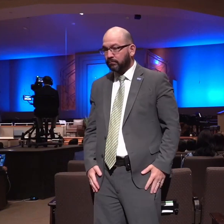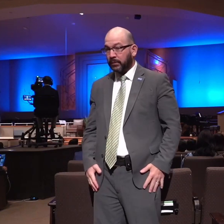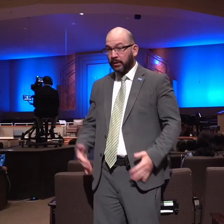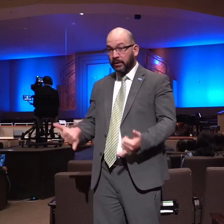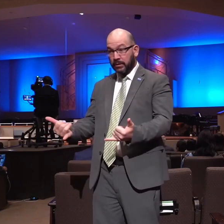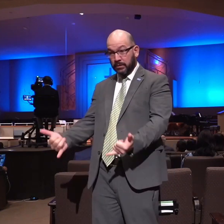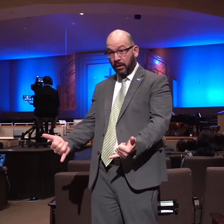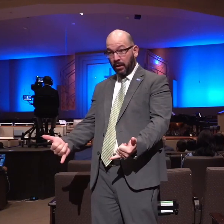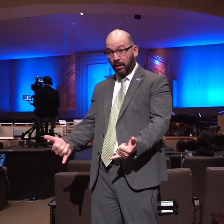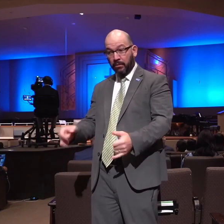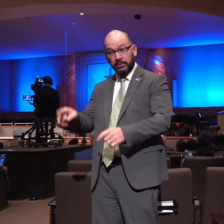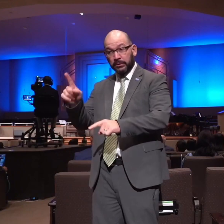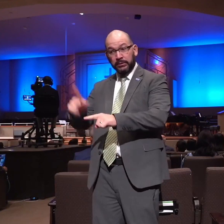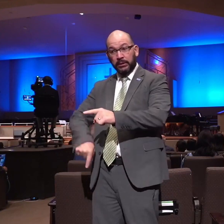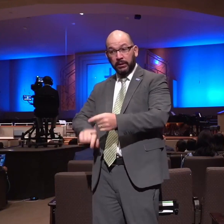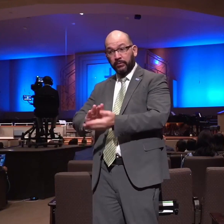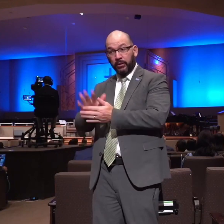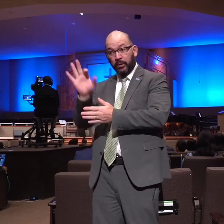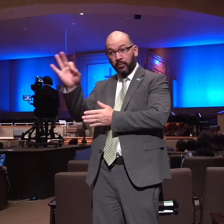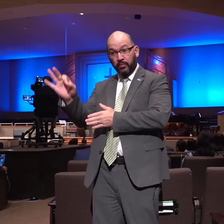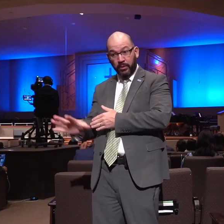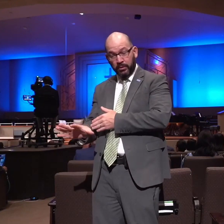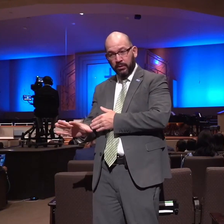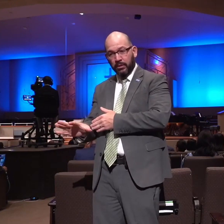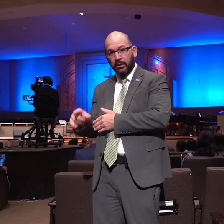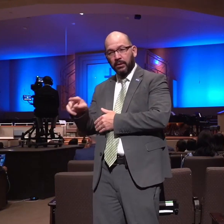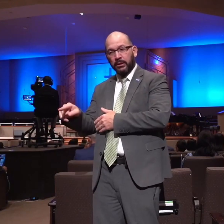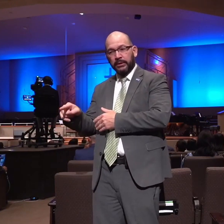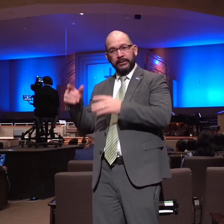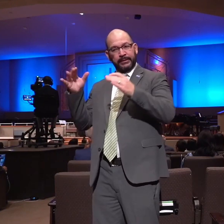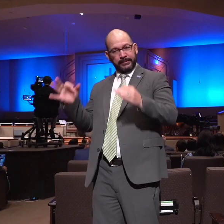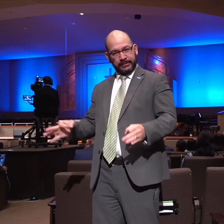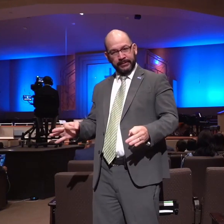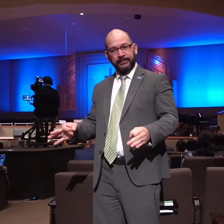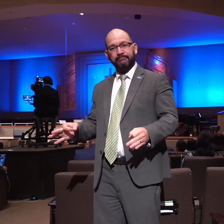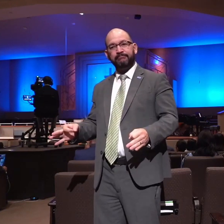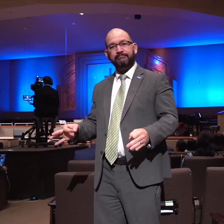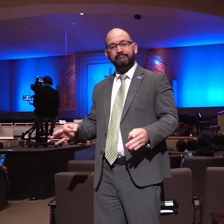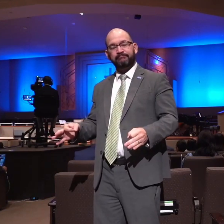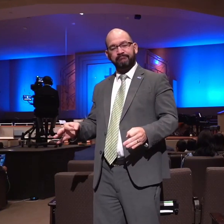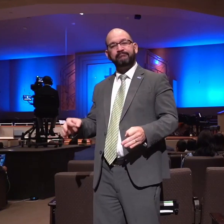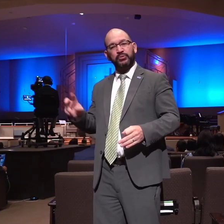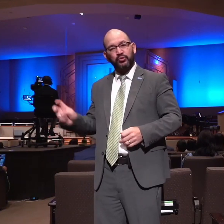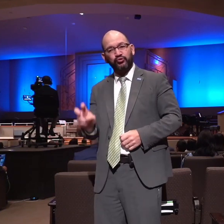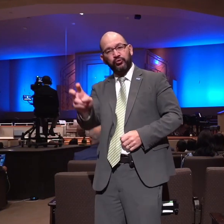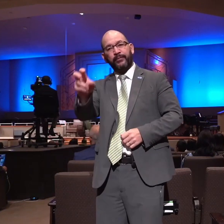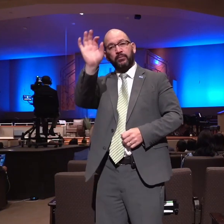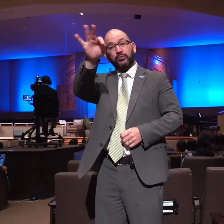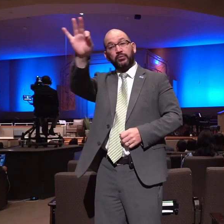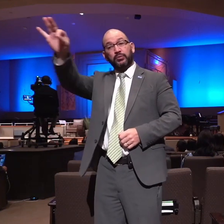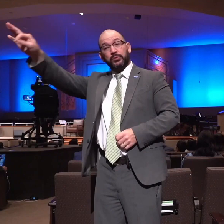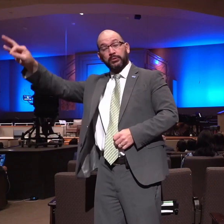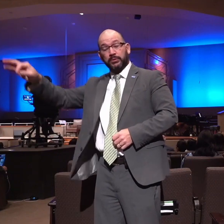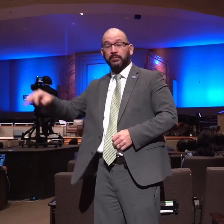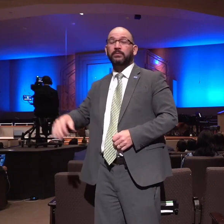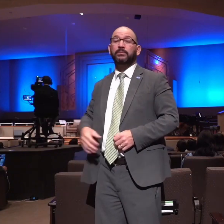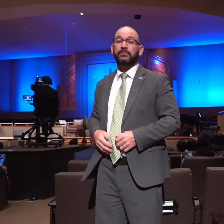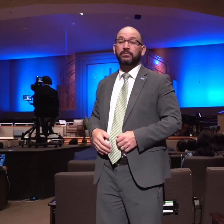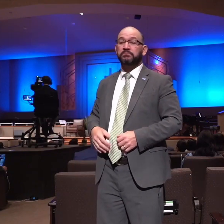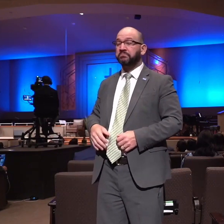the ministry Brainerd set out as an itinerant preacher he began to preach in various churches and